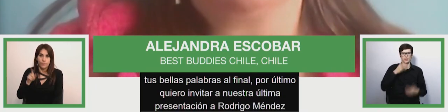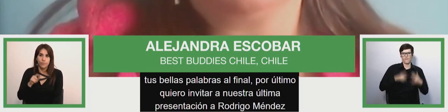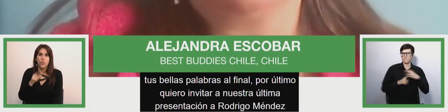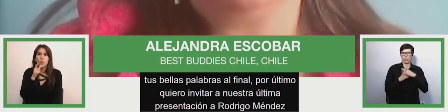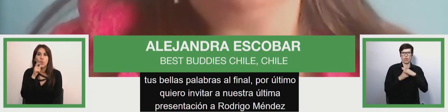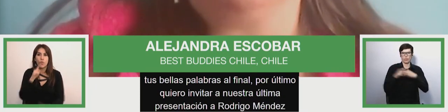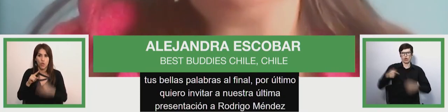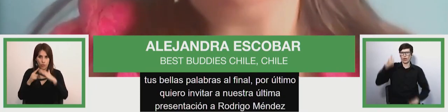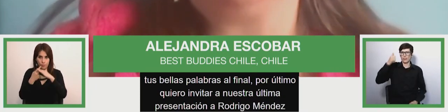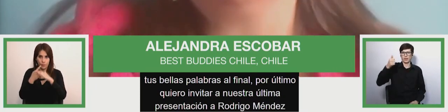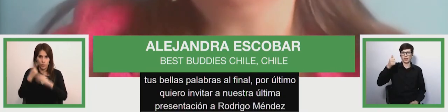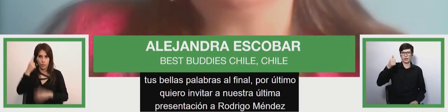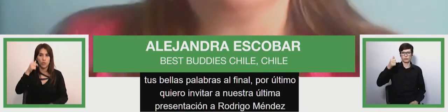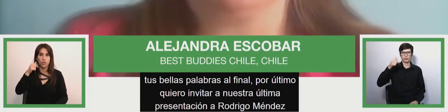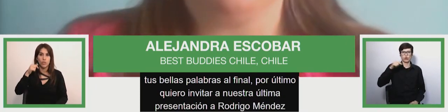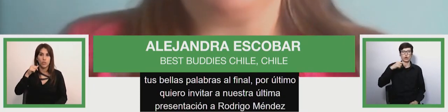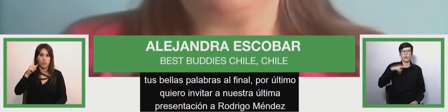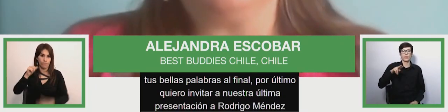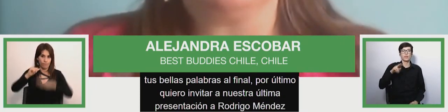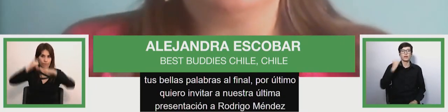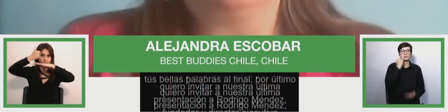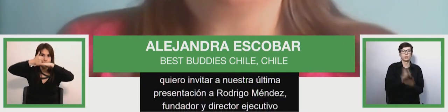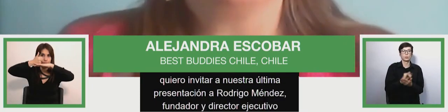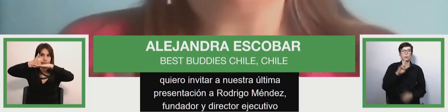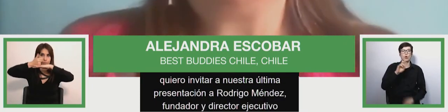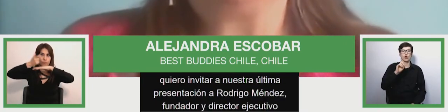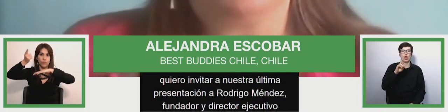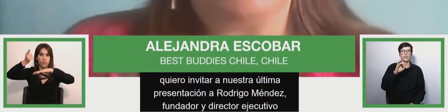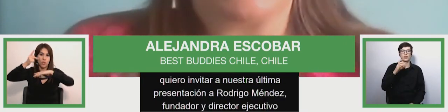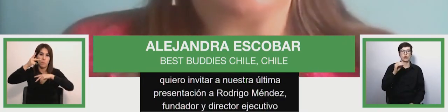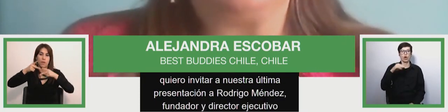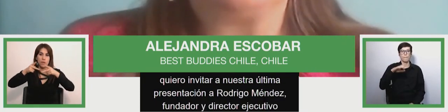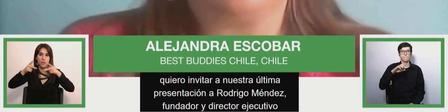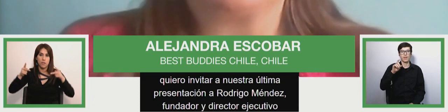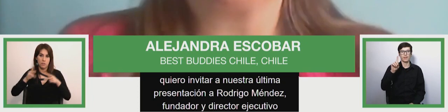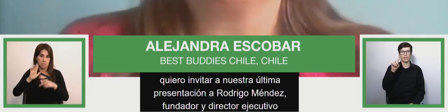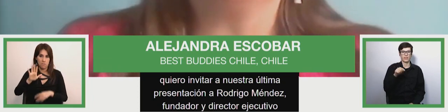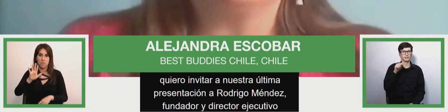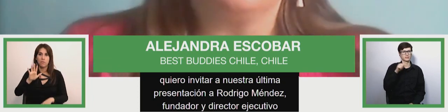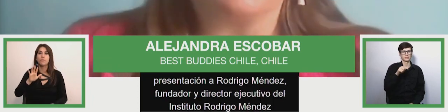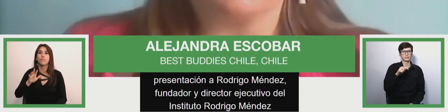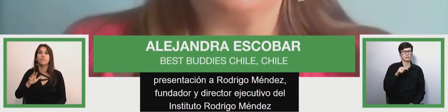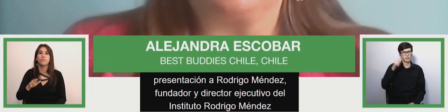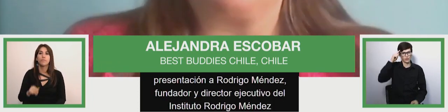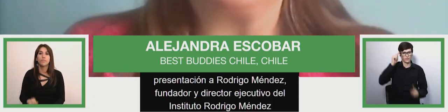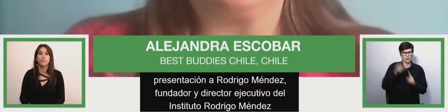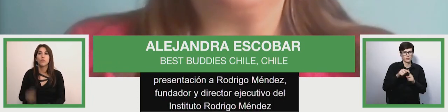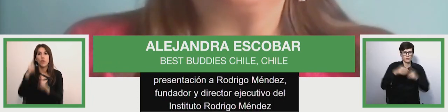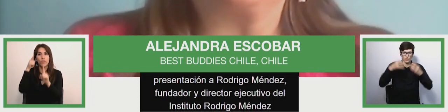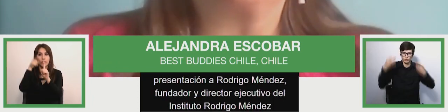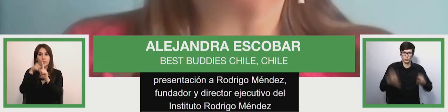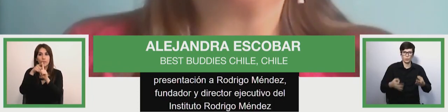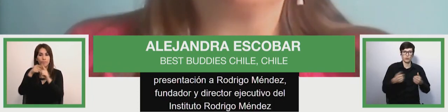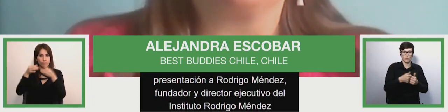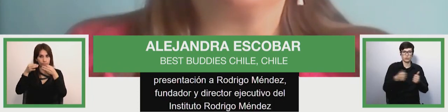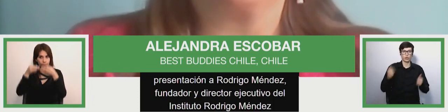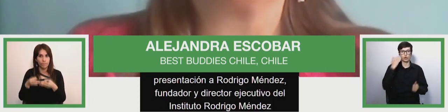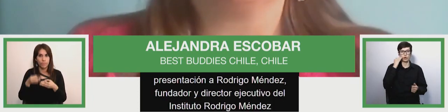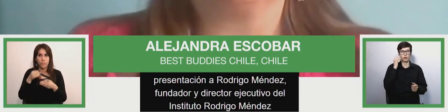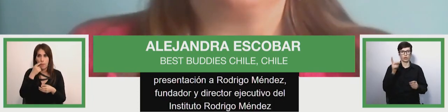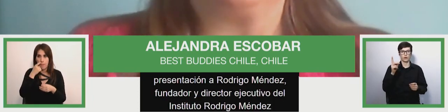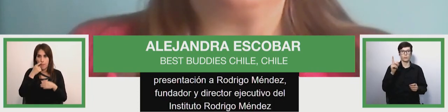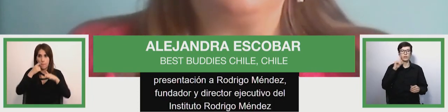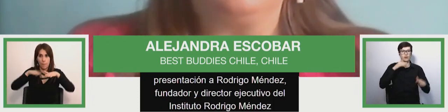to invite our last presenter rodrigo mendez who